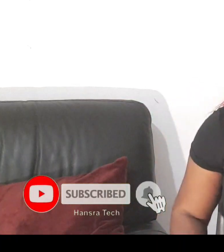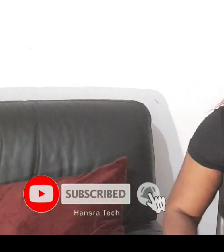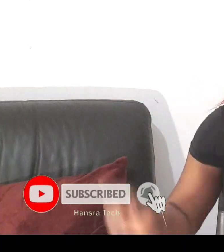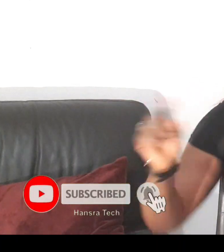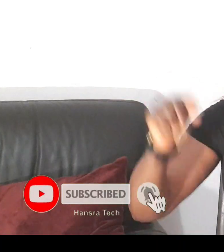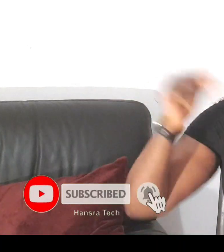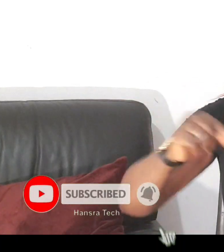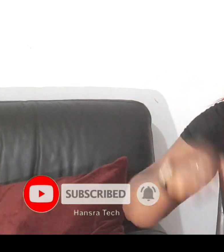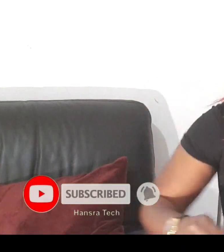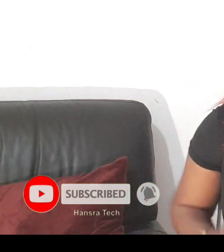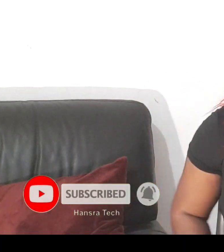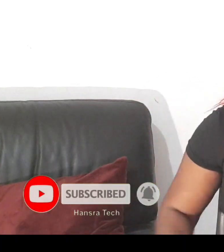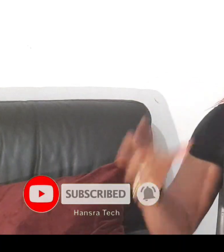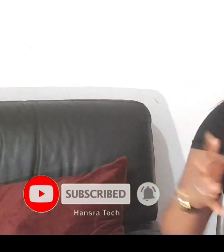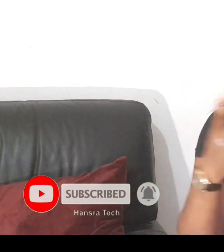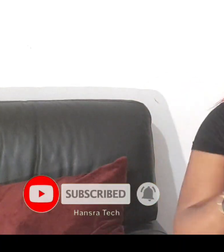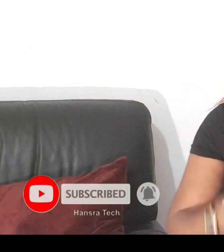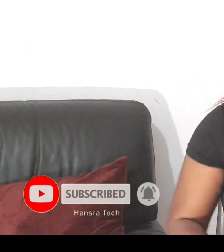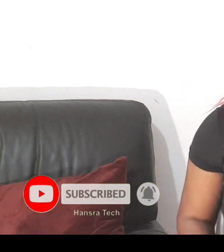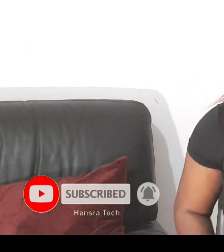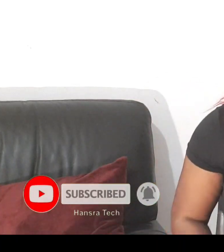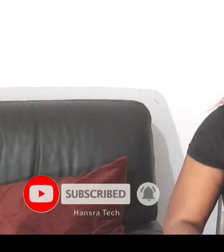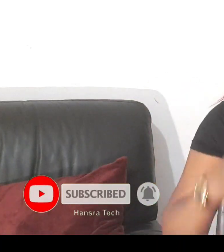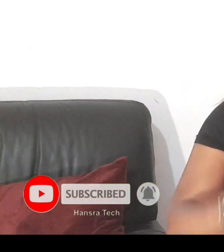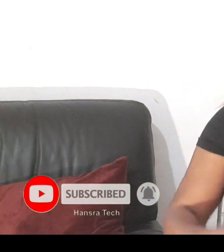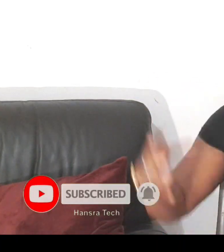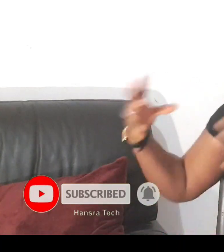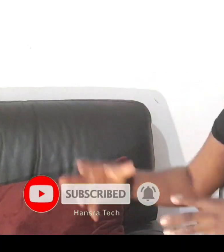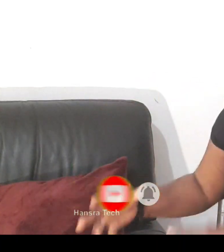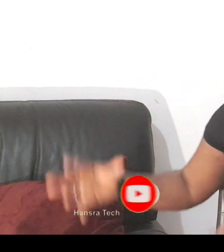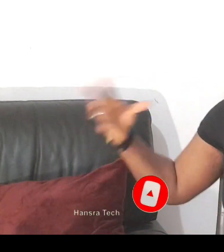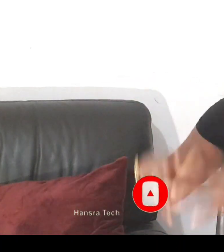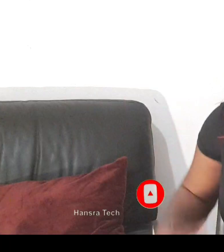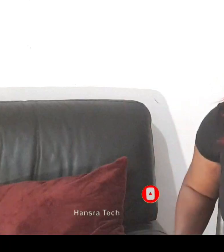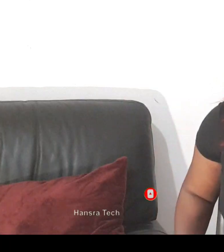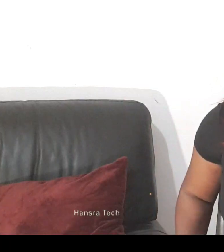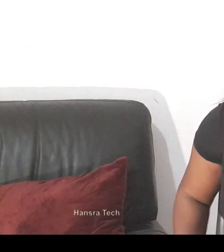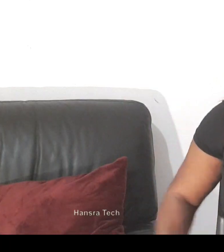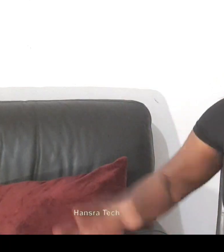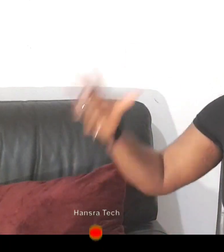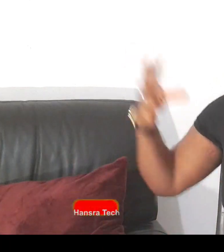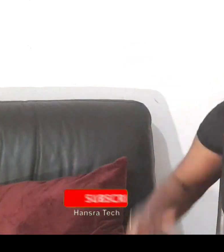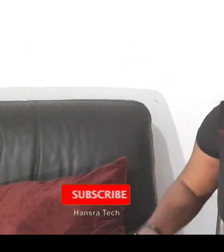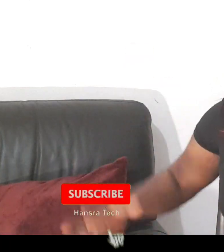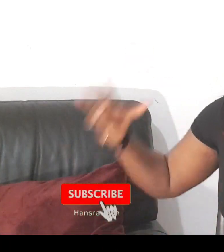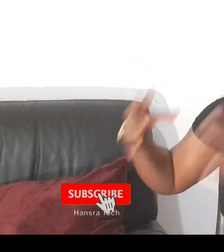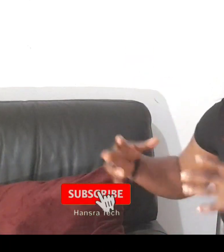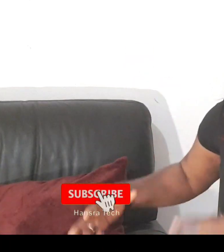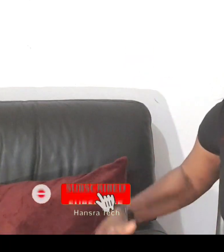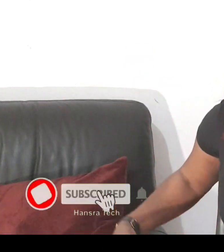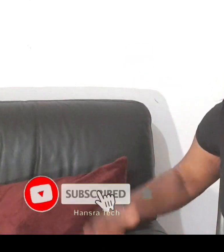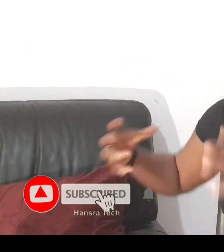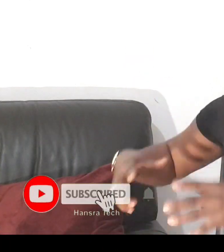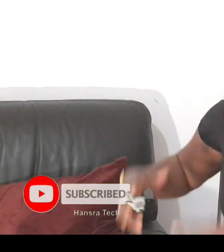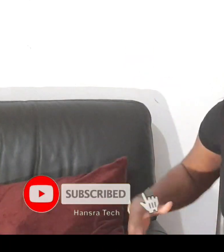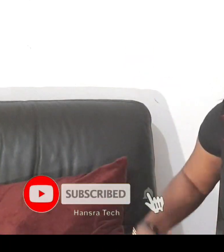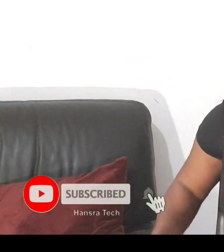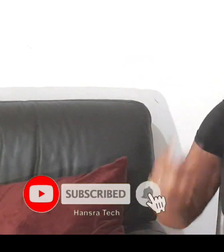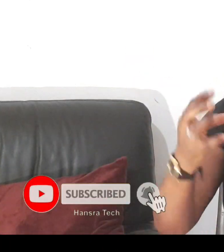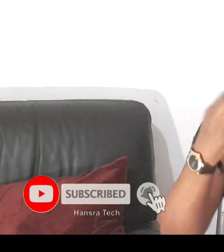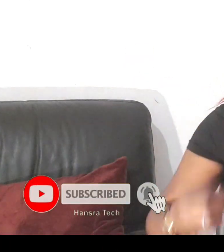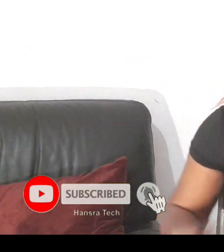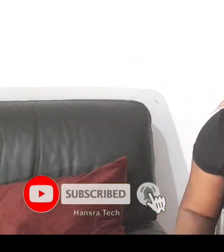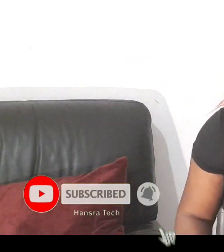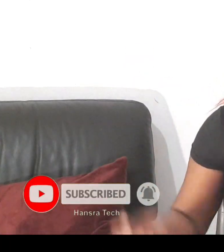still doctor say this kind of people we need to empower them the way ghanias are already working out to make sure they empower their own